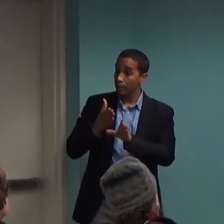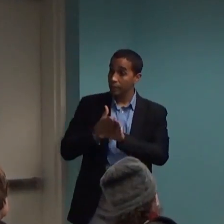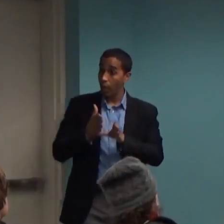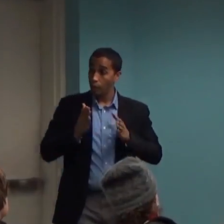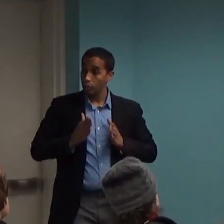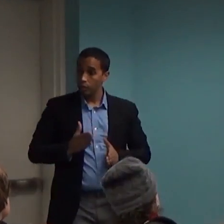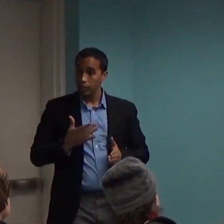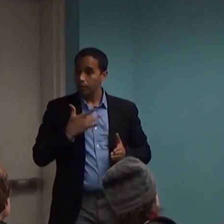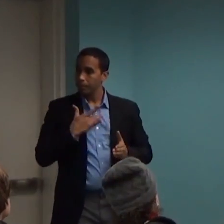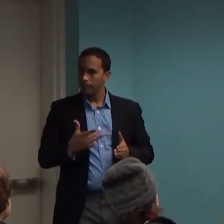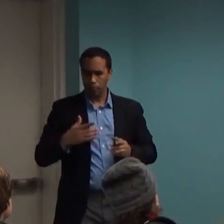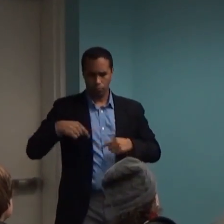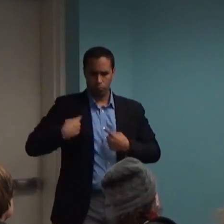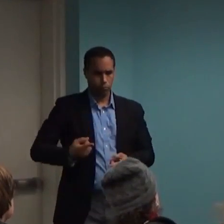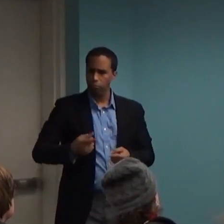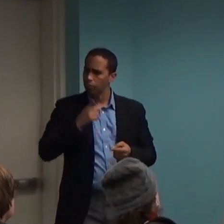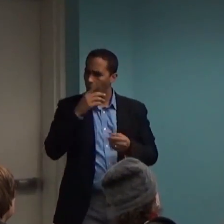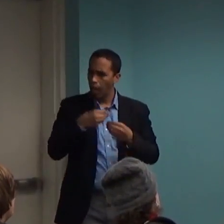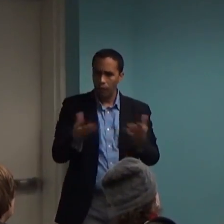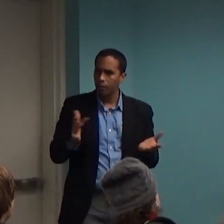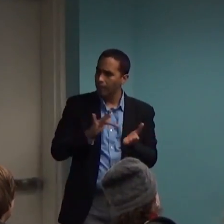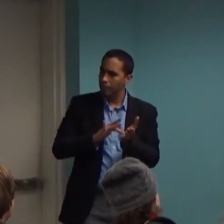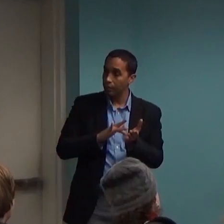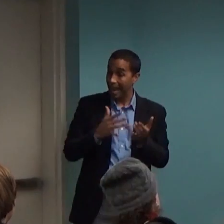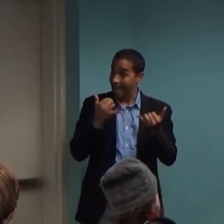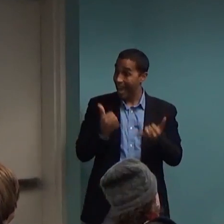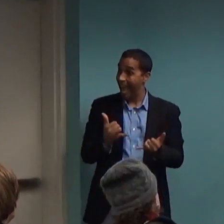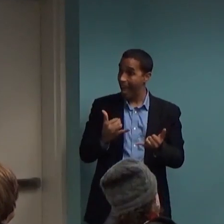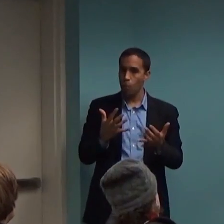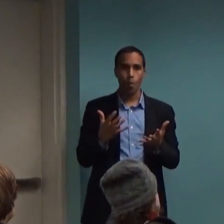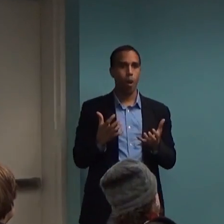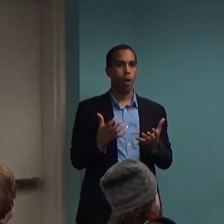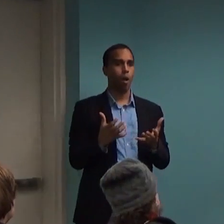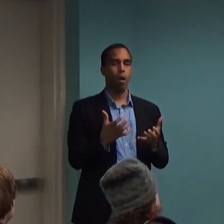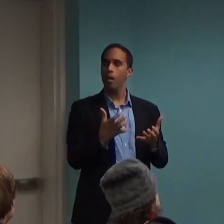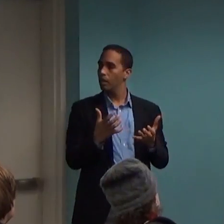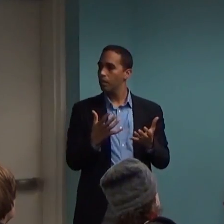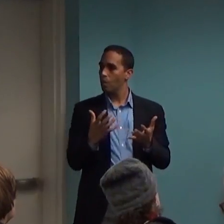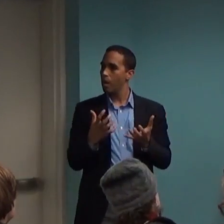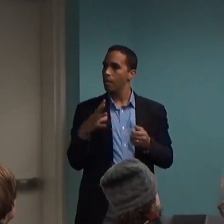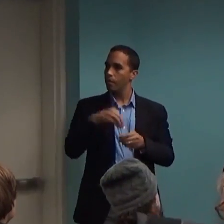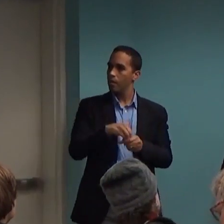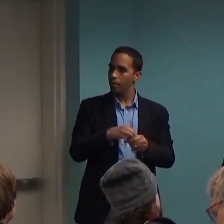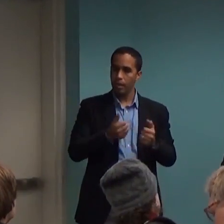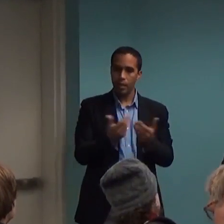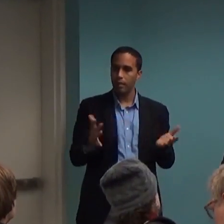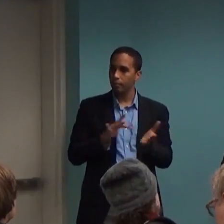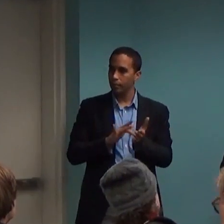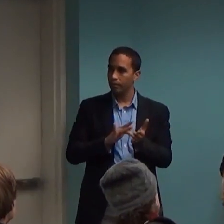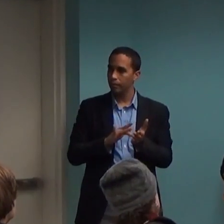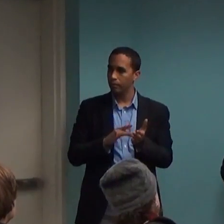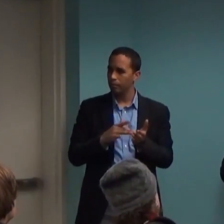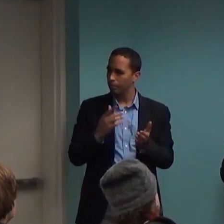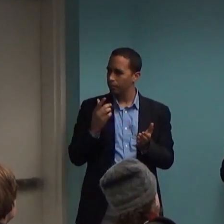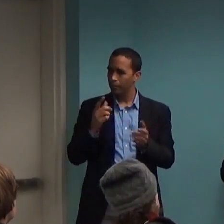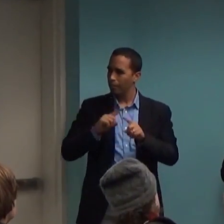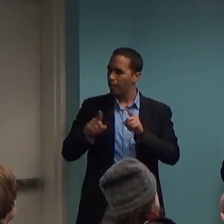and they would like to prescribe. And that's been policy for 20 years now from the American Psychological